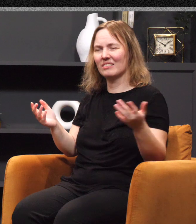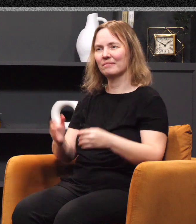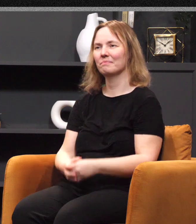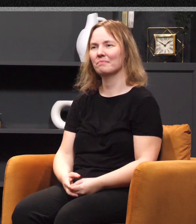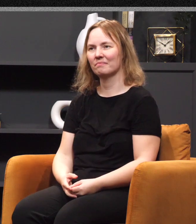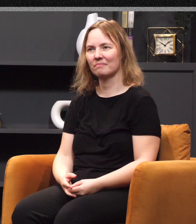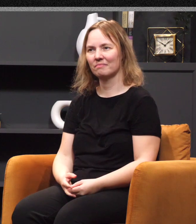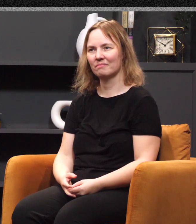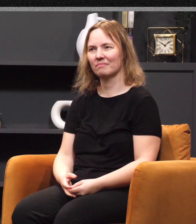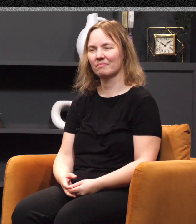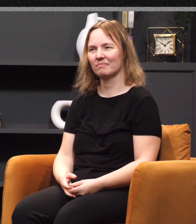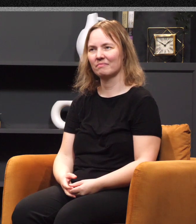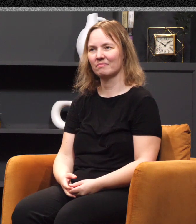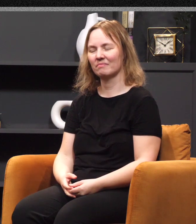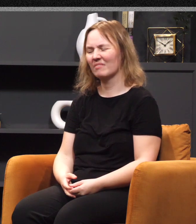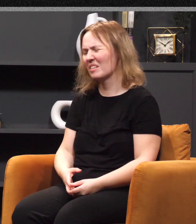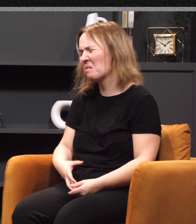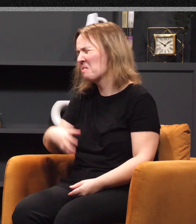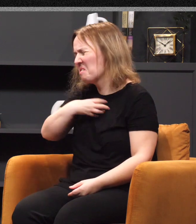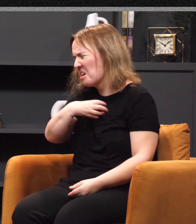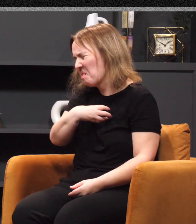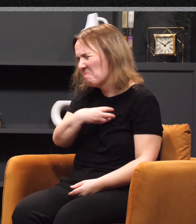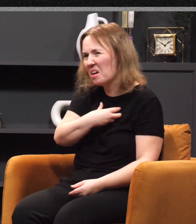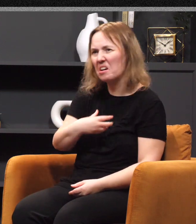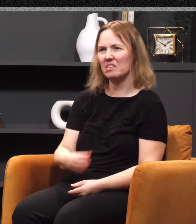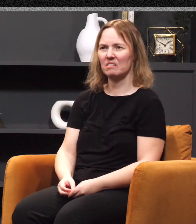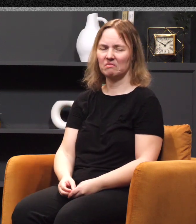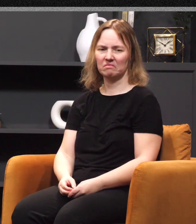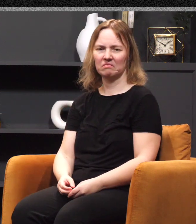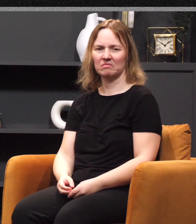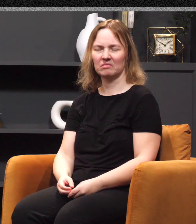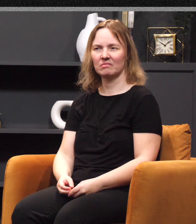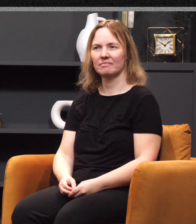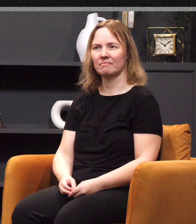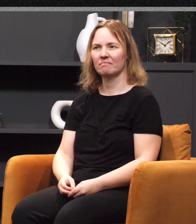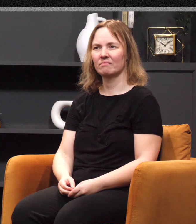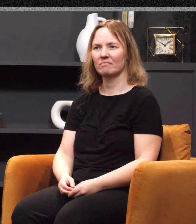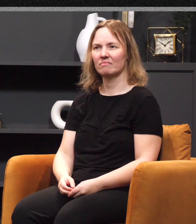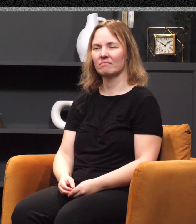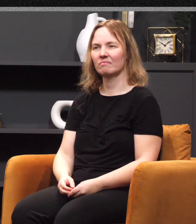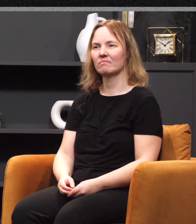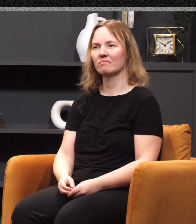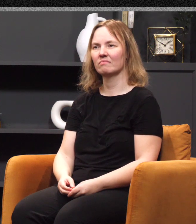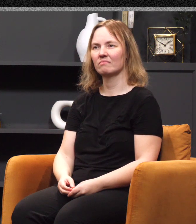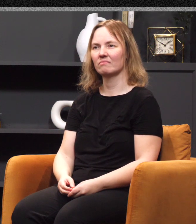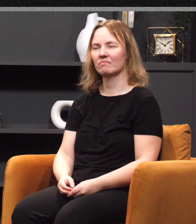Marah. So the people grumbled against Moses saying, what are we to drink? Then Moses cried out to the Lord and the Lord showed him a piece of wood.